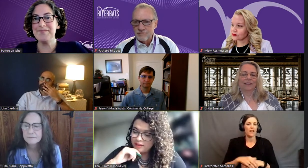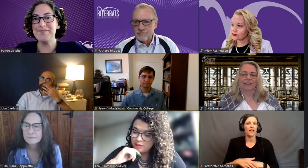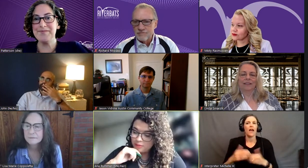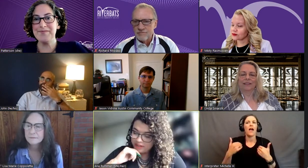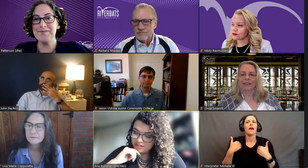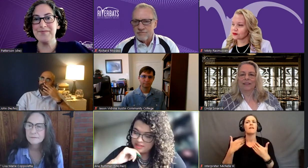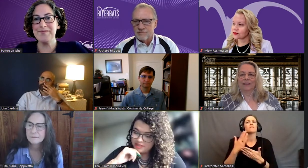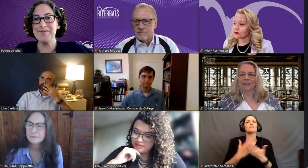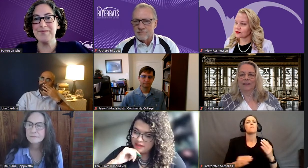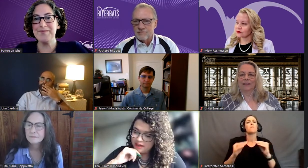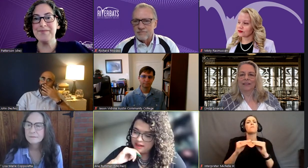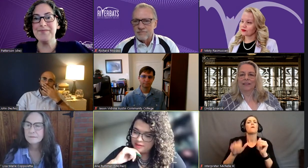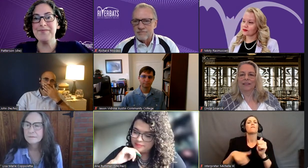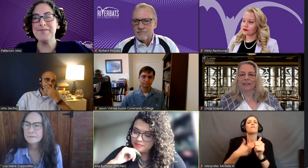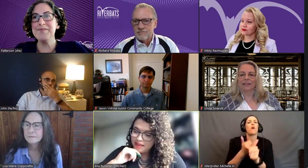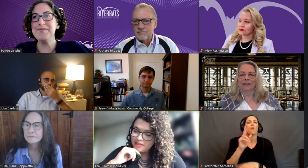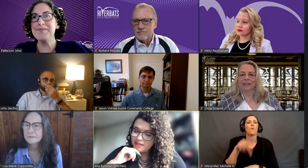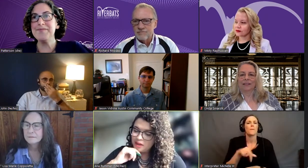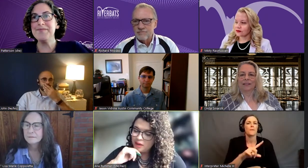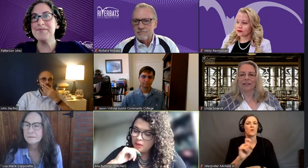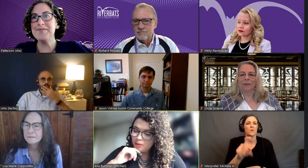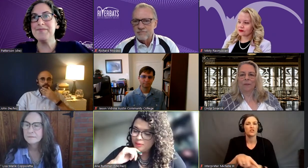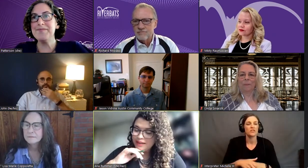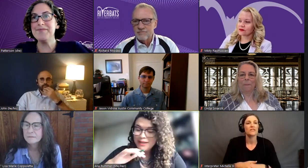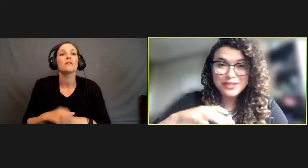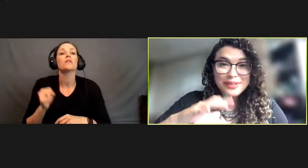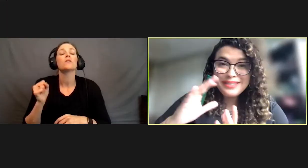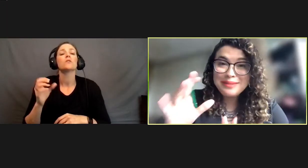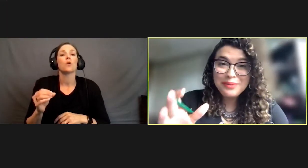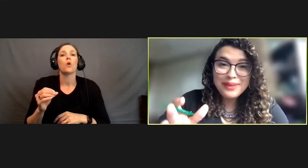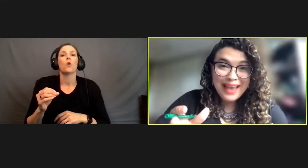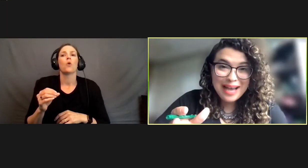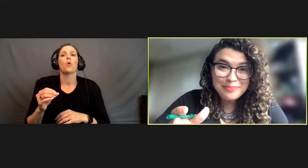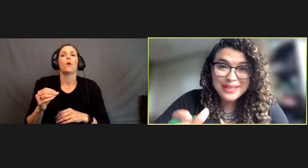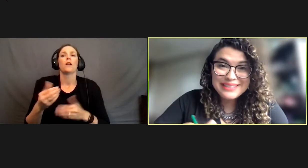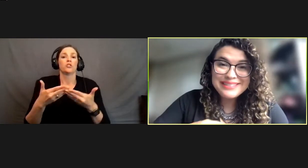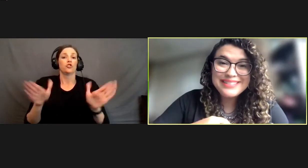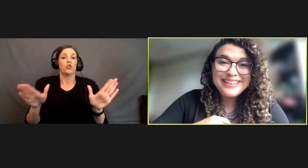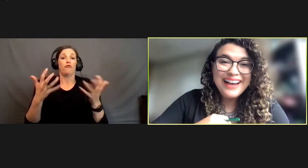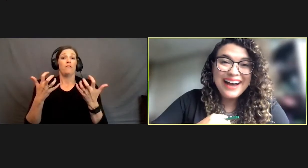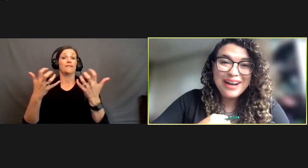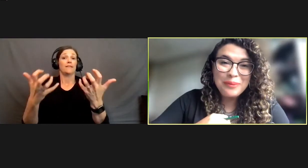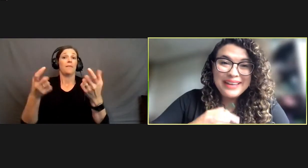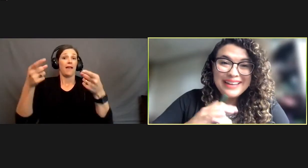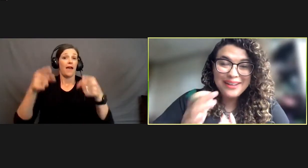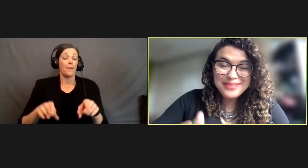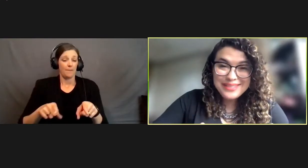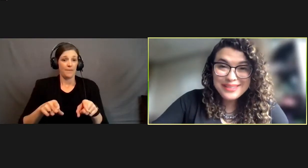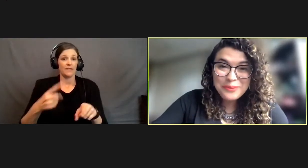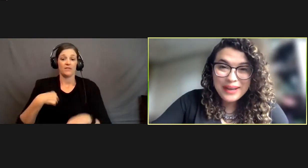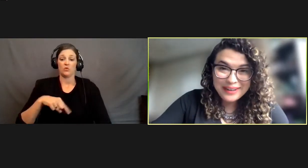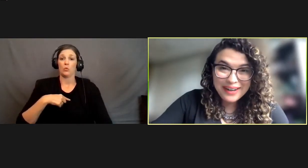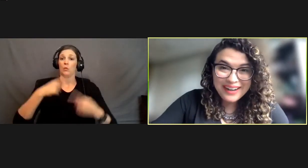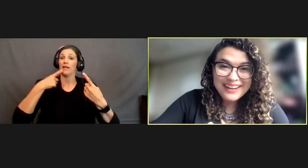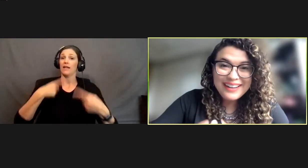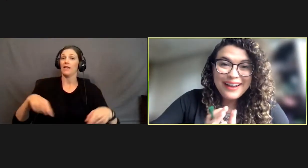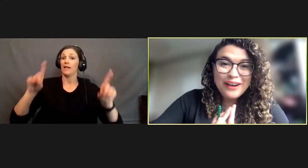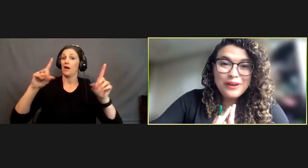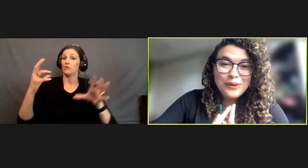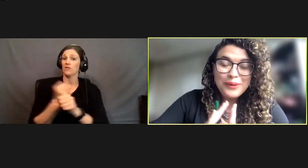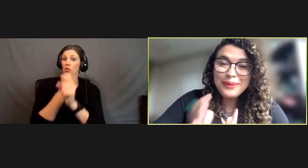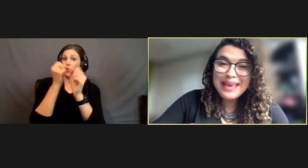more follow up questions. Um, so general assembly happens. Uh, we announced the winner